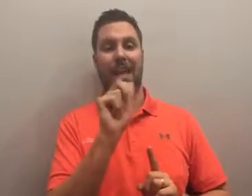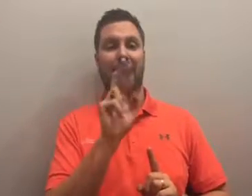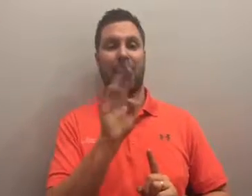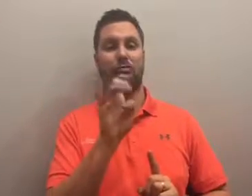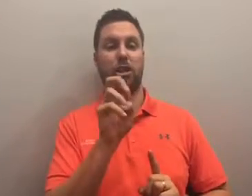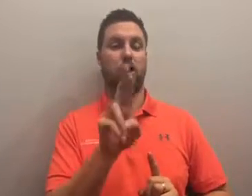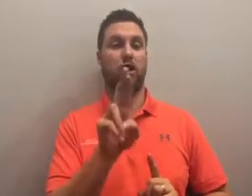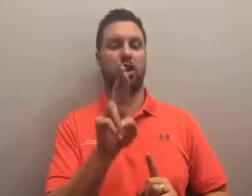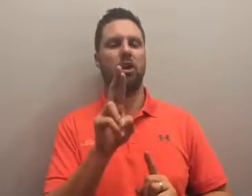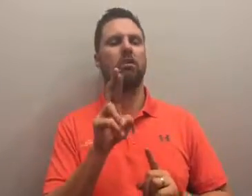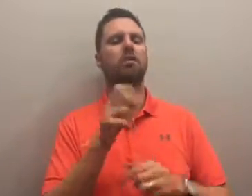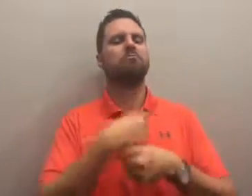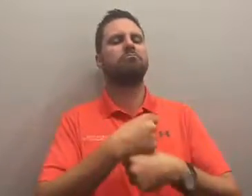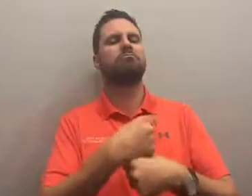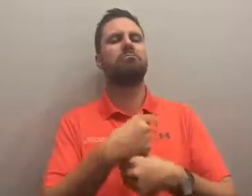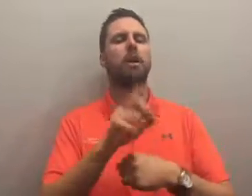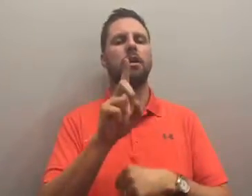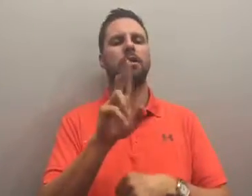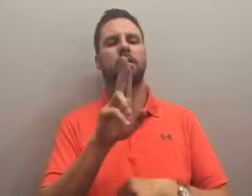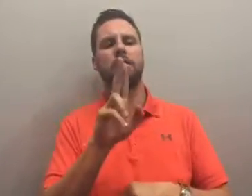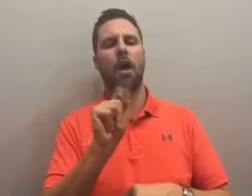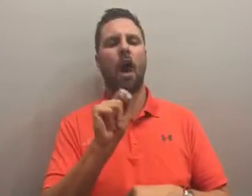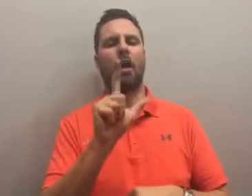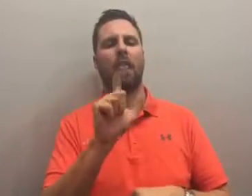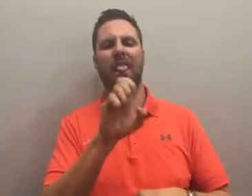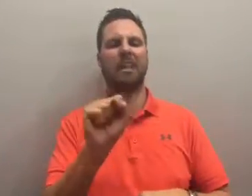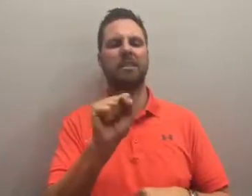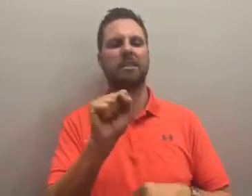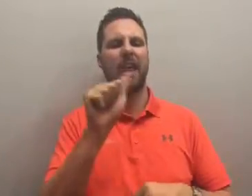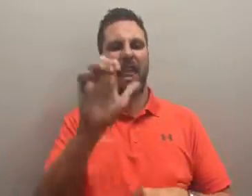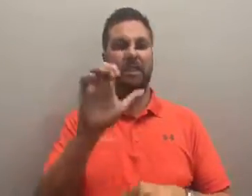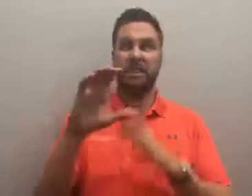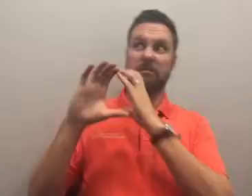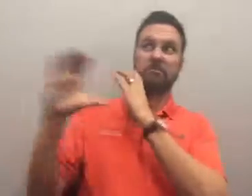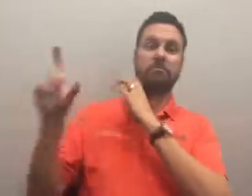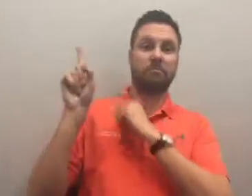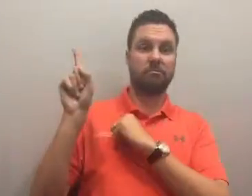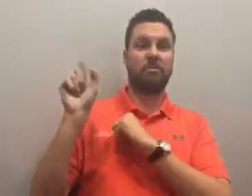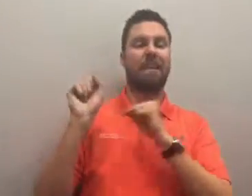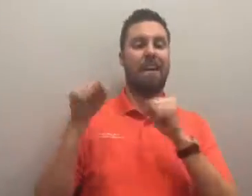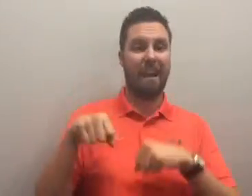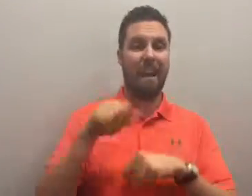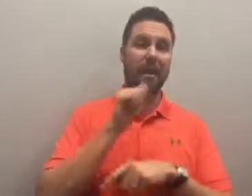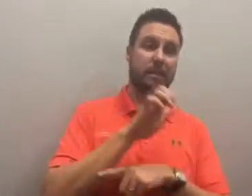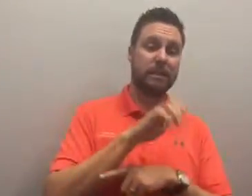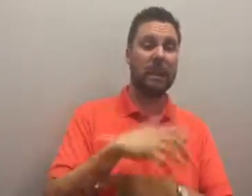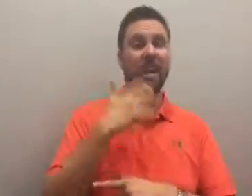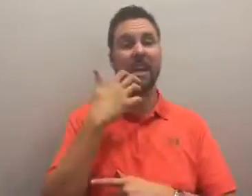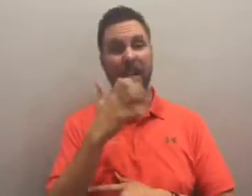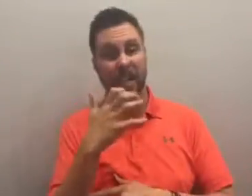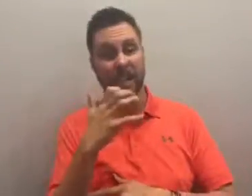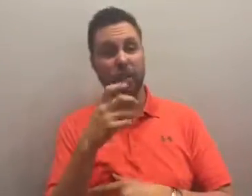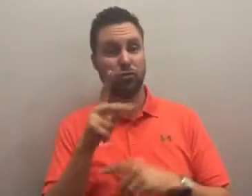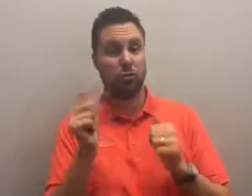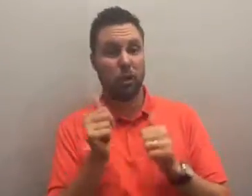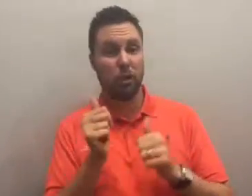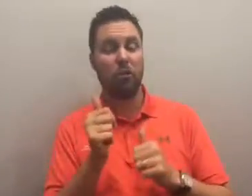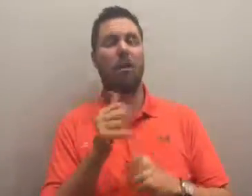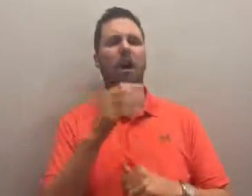has developed a ductless air conditioner that can also provide heat during the winter and self-adjust for humidity levels